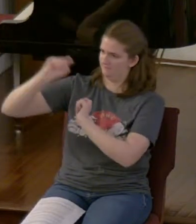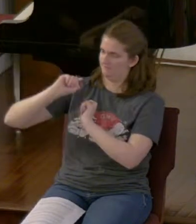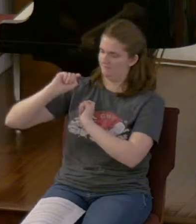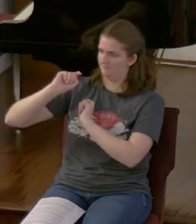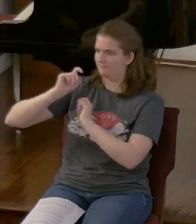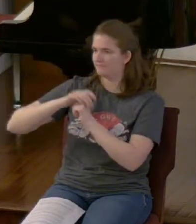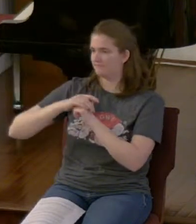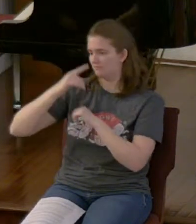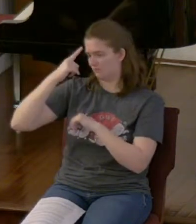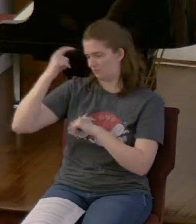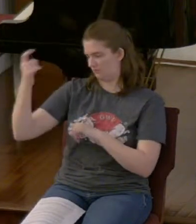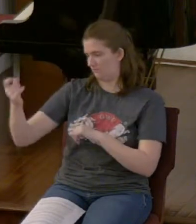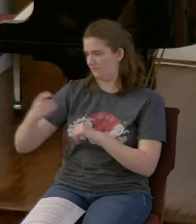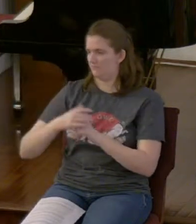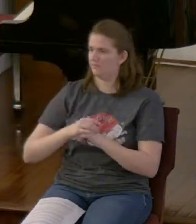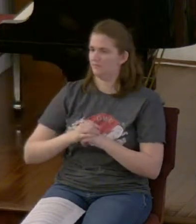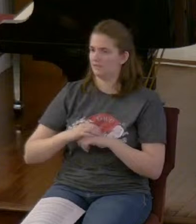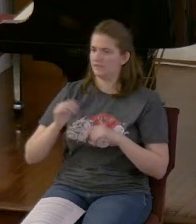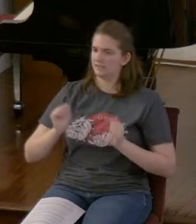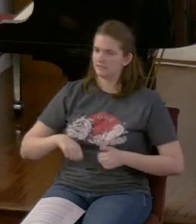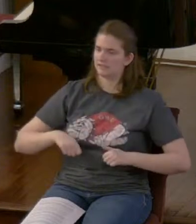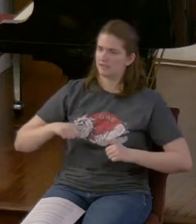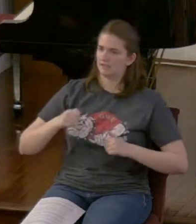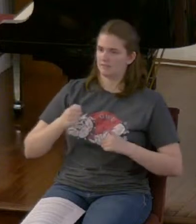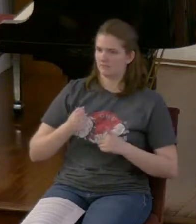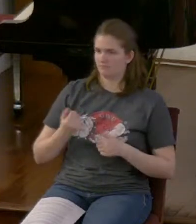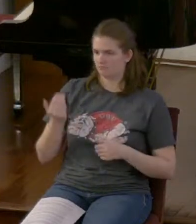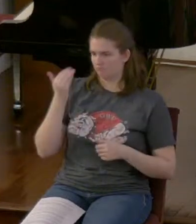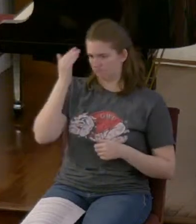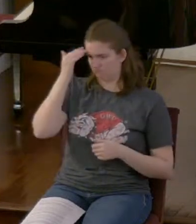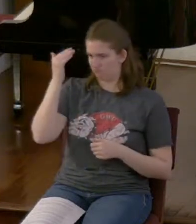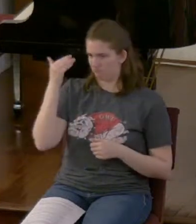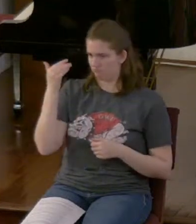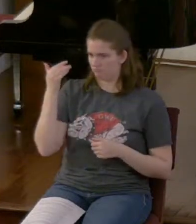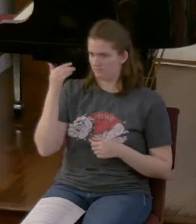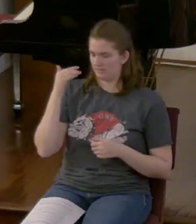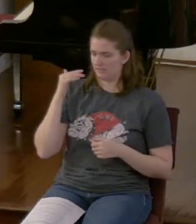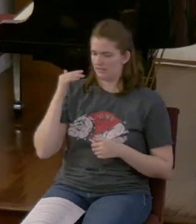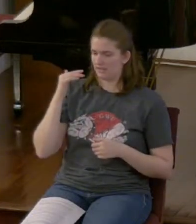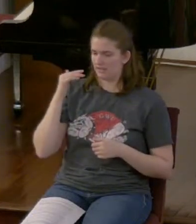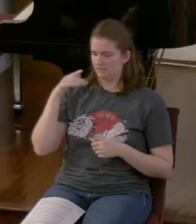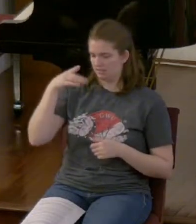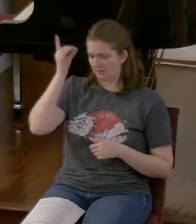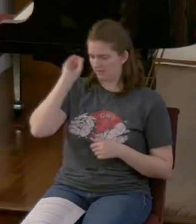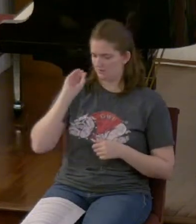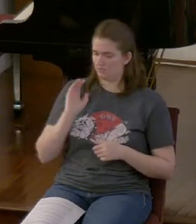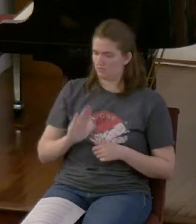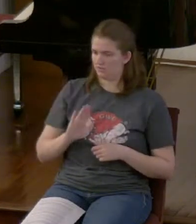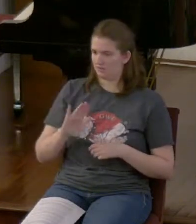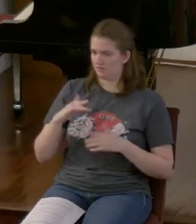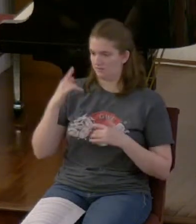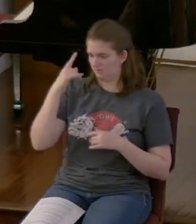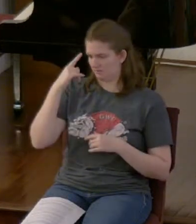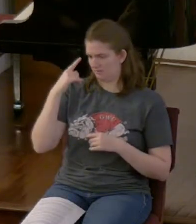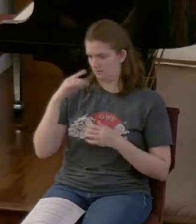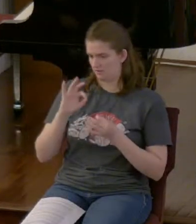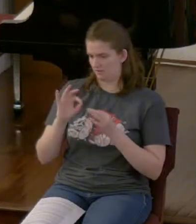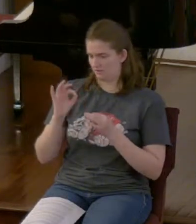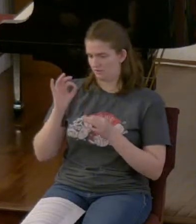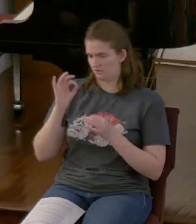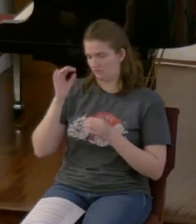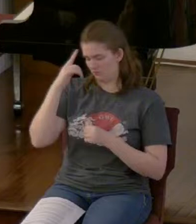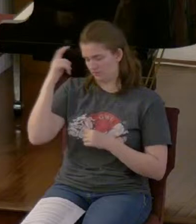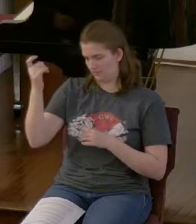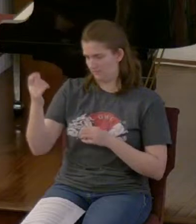So we can see this as a divine interpretation because he's receiving the interpretation because he asked for it in his